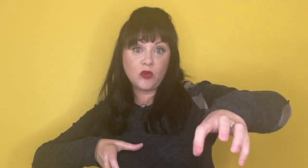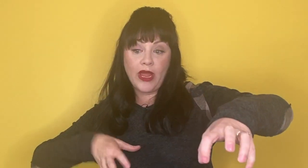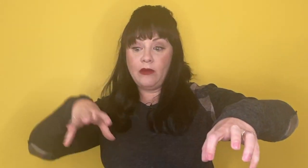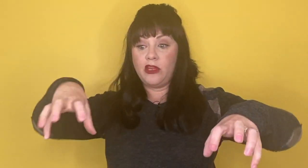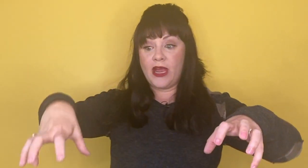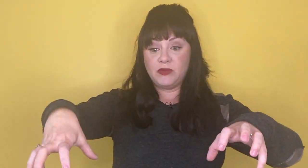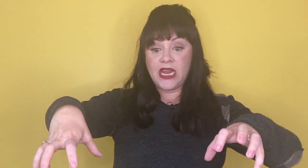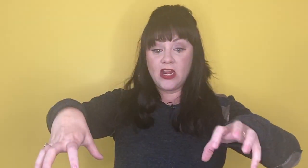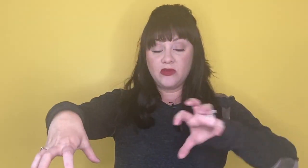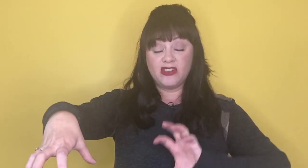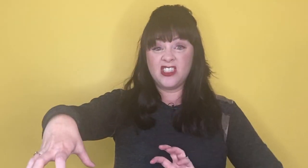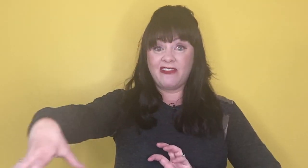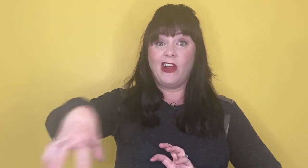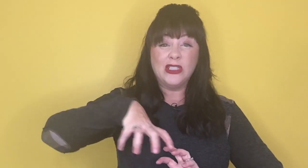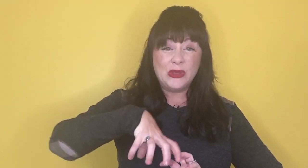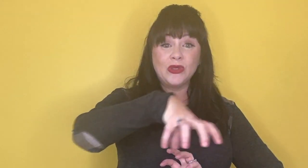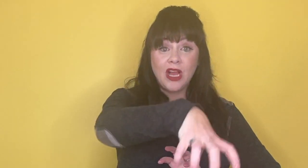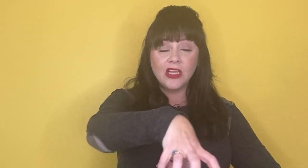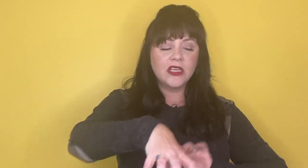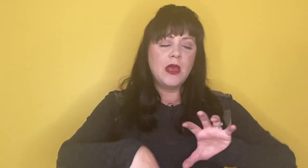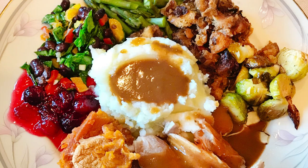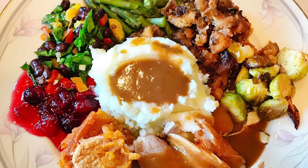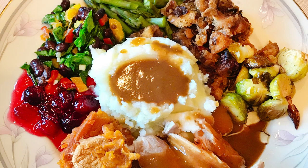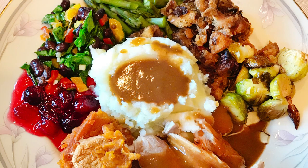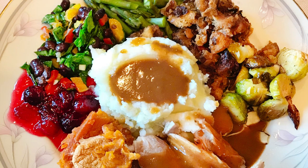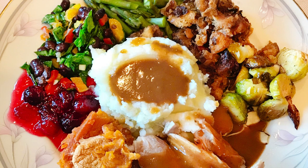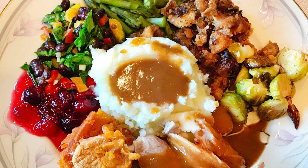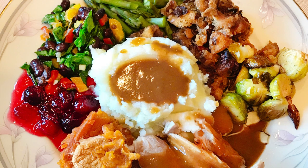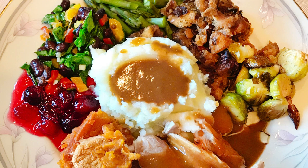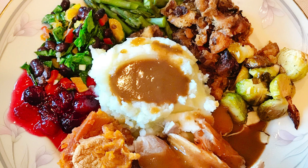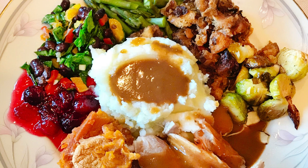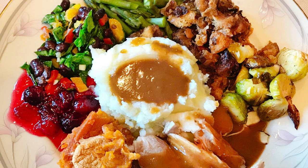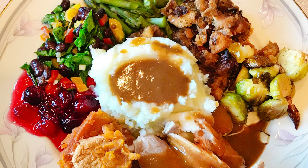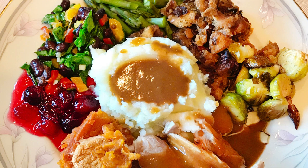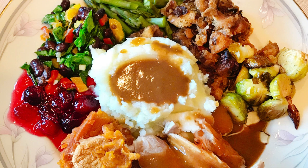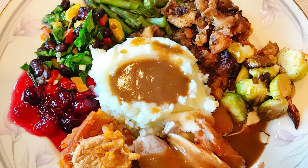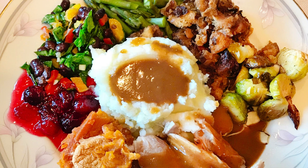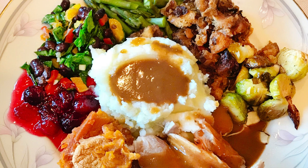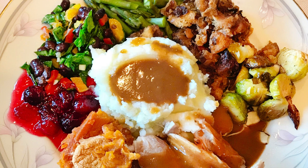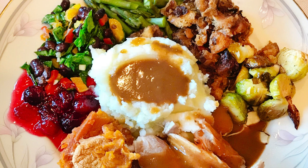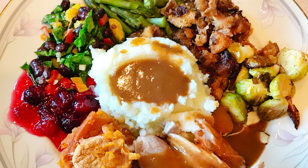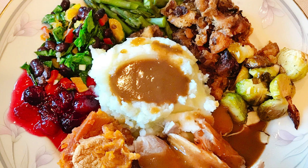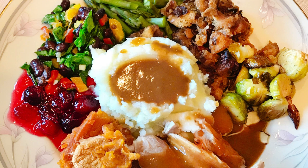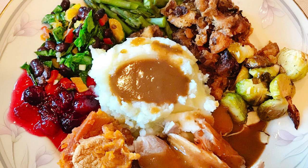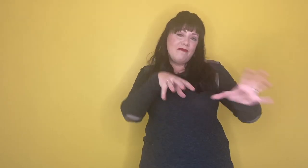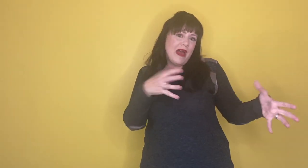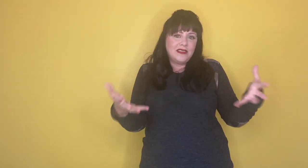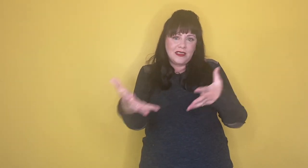white with your mashed potatoes, with your stuffing, all neutral colors. Then you got some green brussel sprouts and you got some orange carrots. And it just kind of balances and